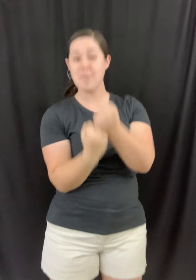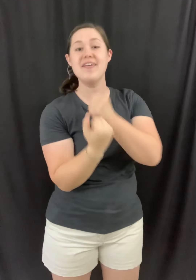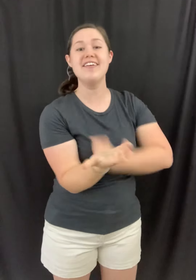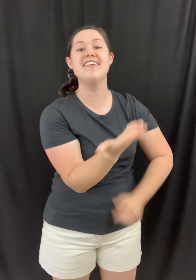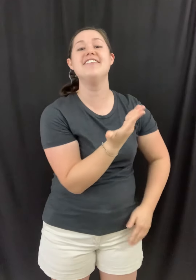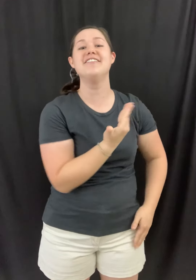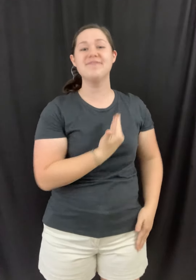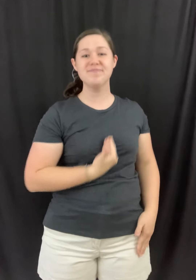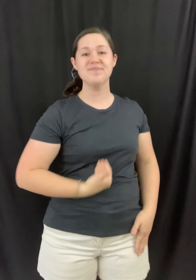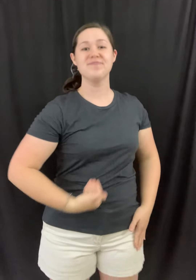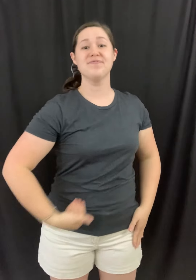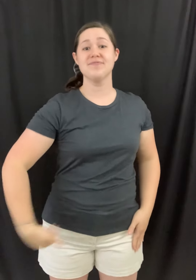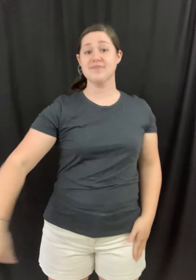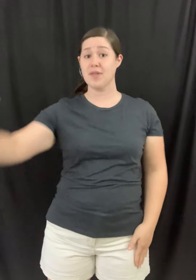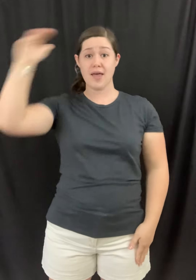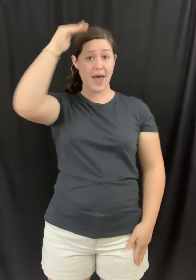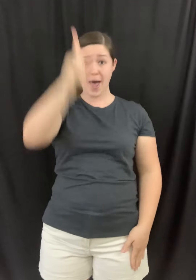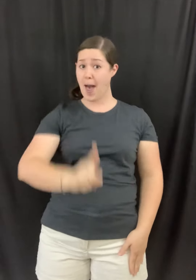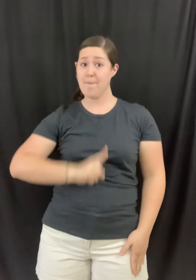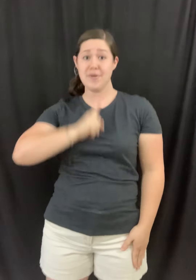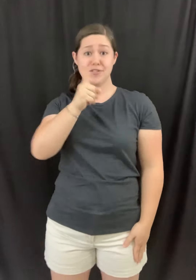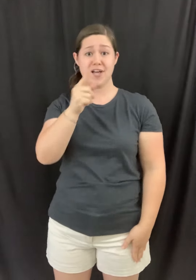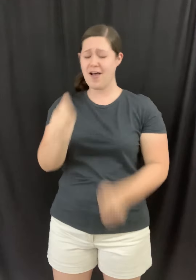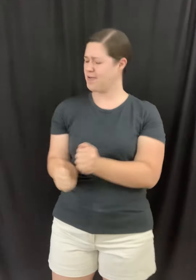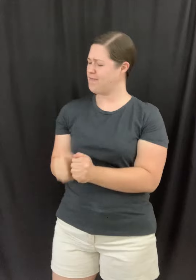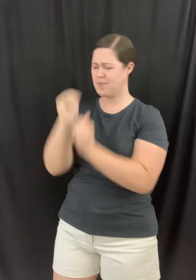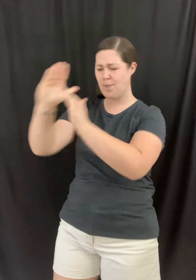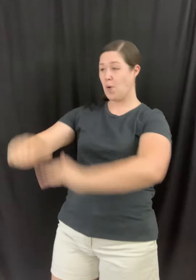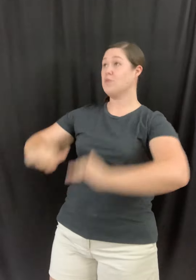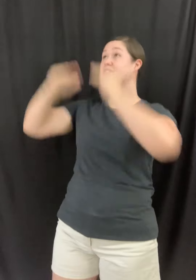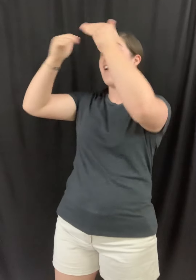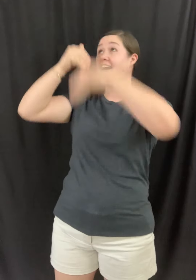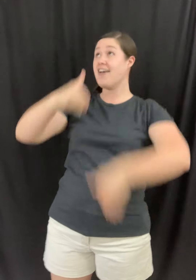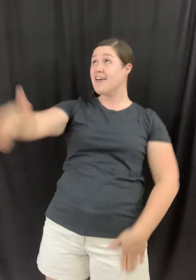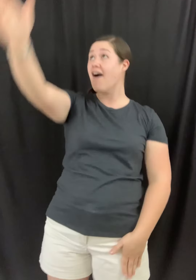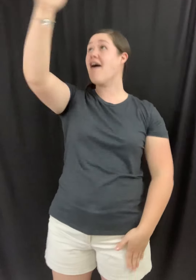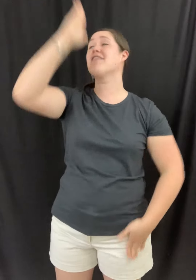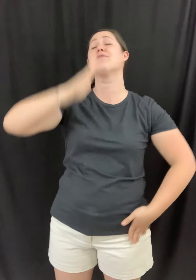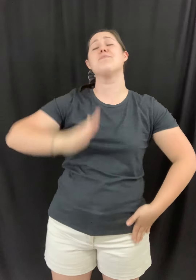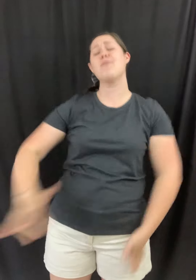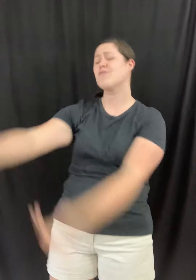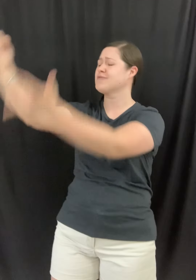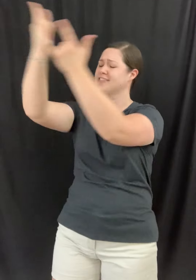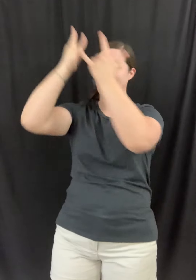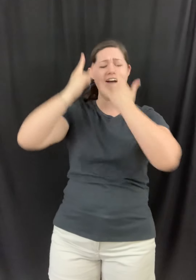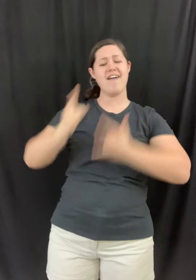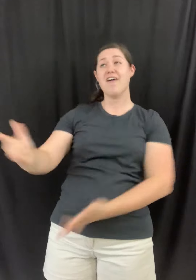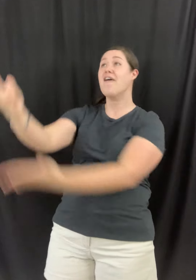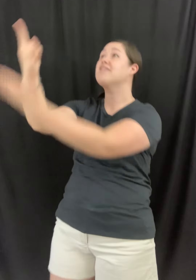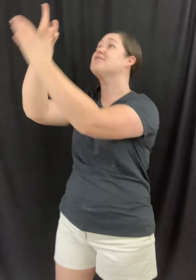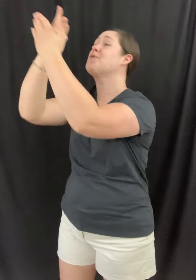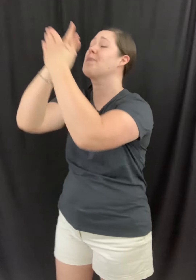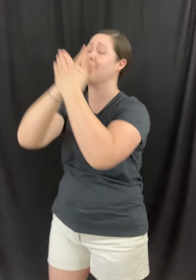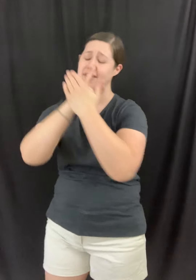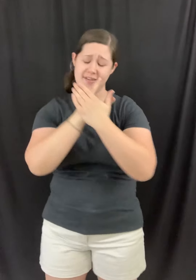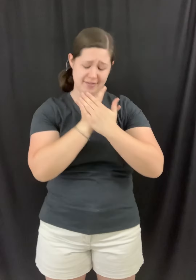me I'm a child of the most high-dive for me